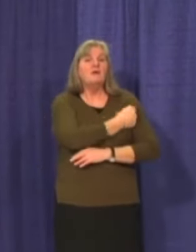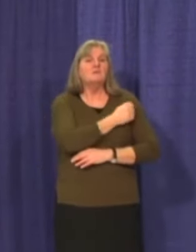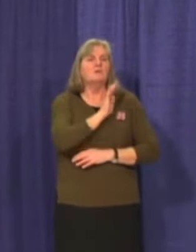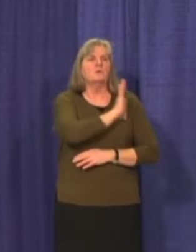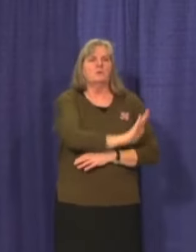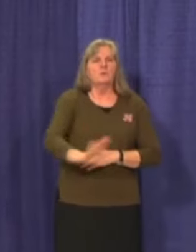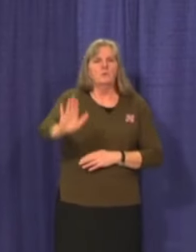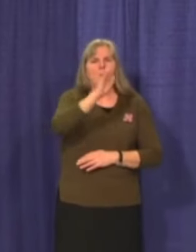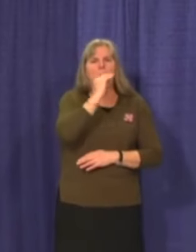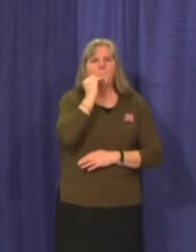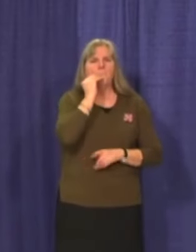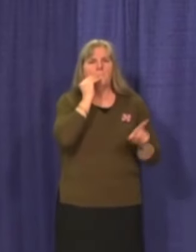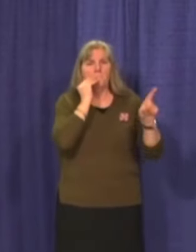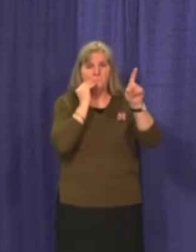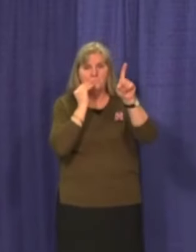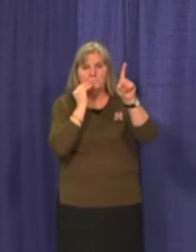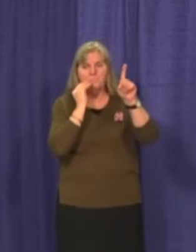jurisdiction.